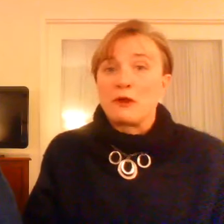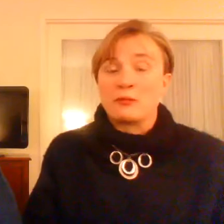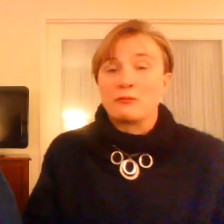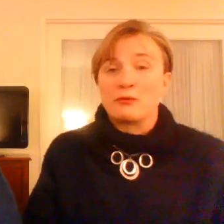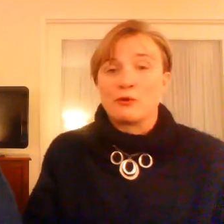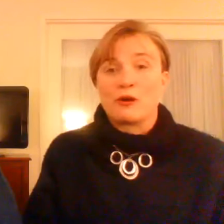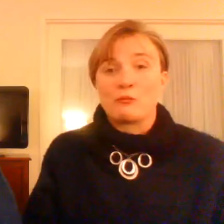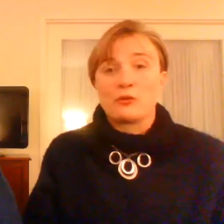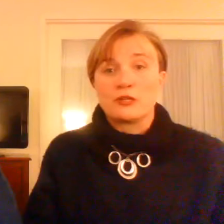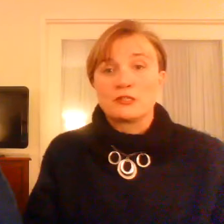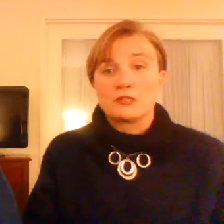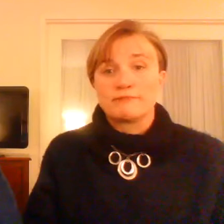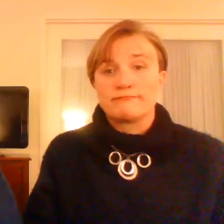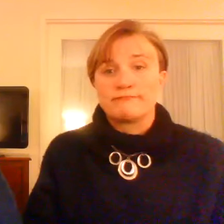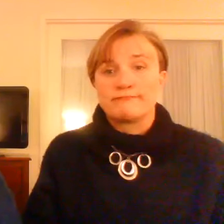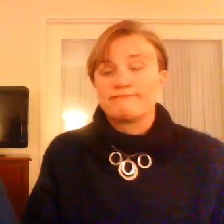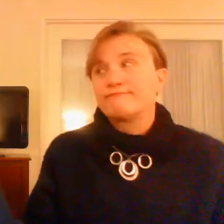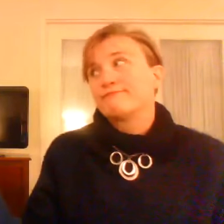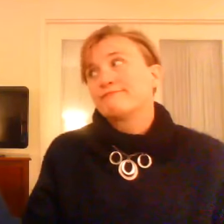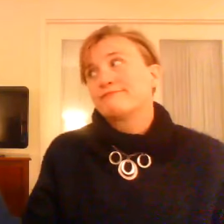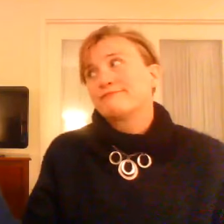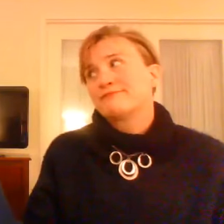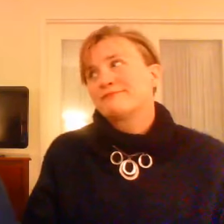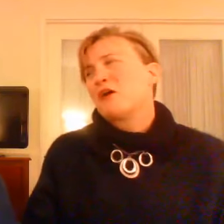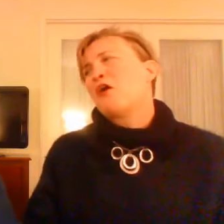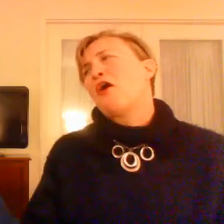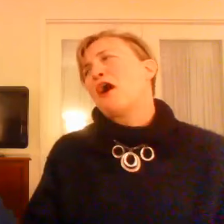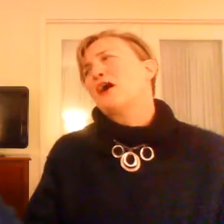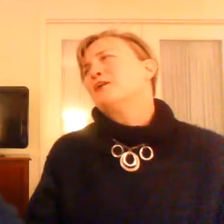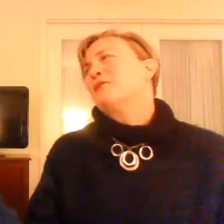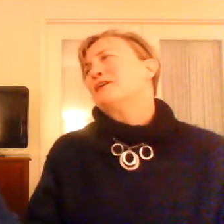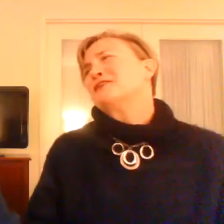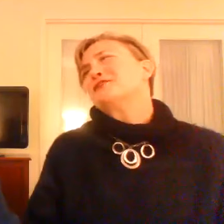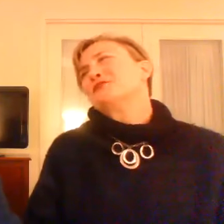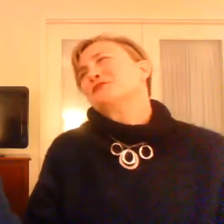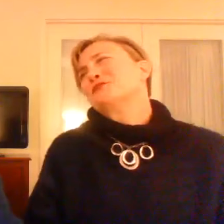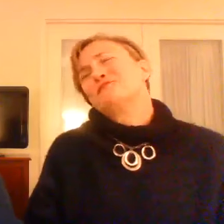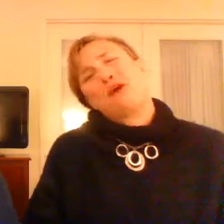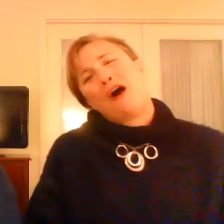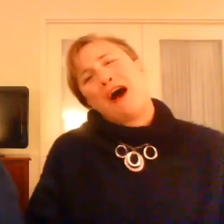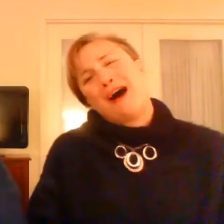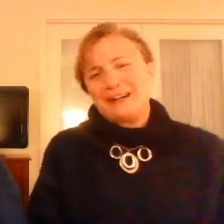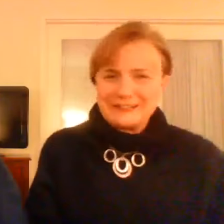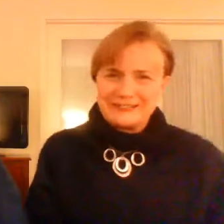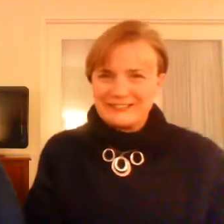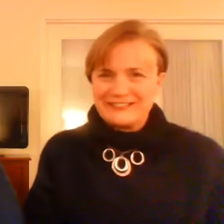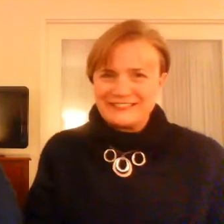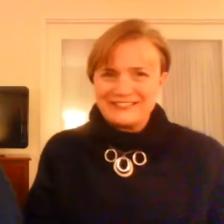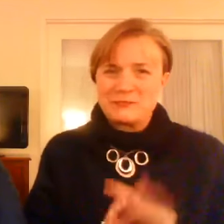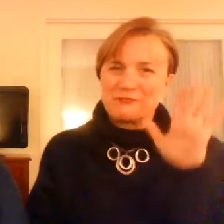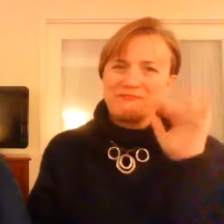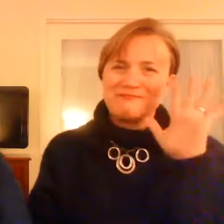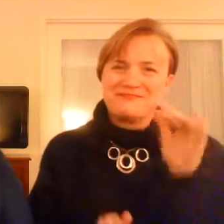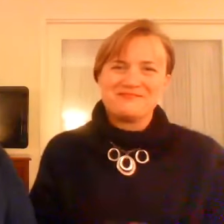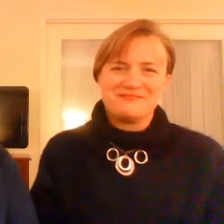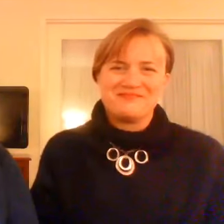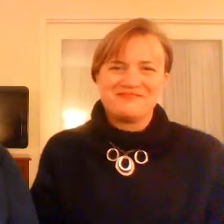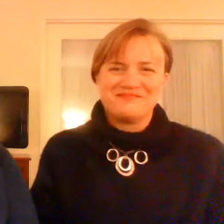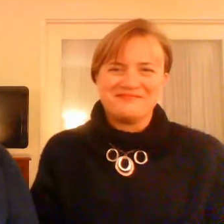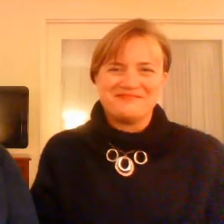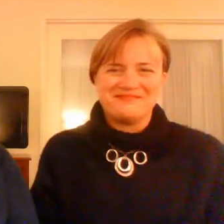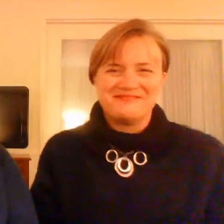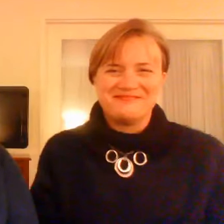need to be around people who are brilliant. Yeah. And you are brilliant. Oh, you're brilliant too. Oh, that's really nice. All right. Thanks for joining us.